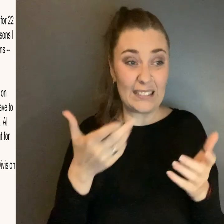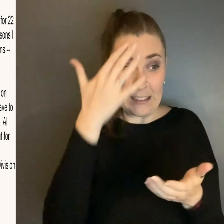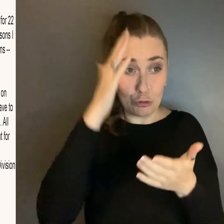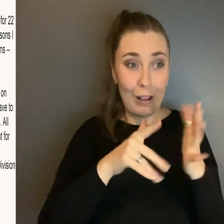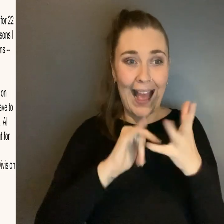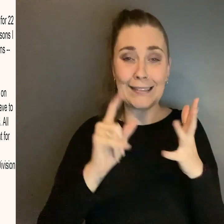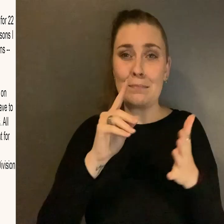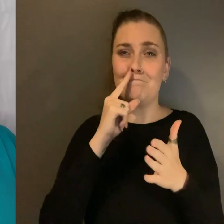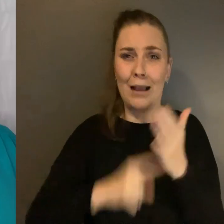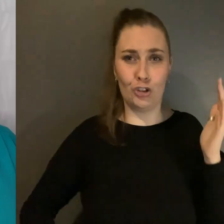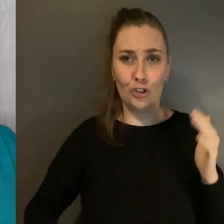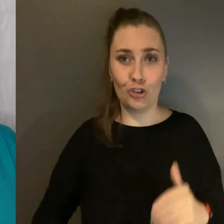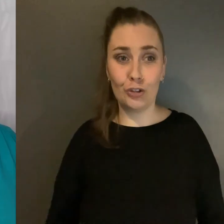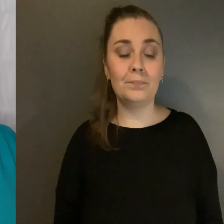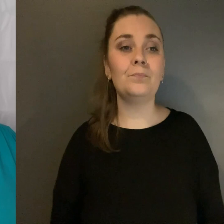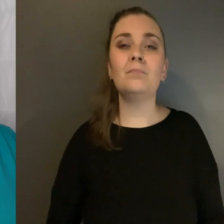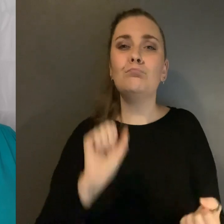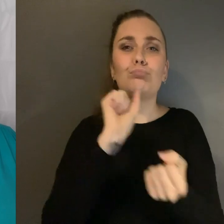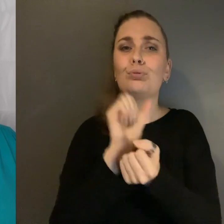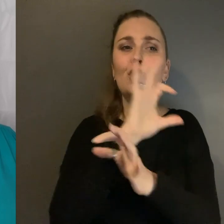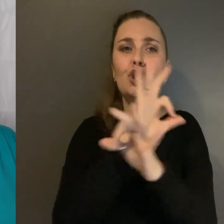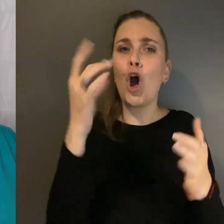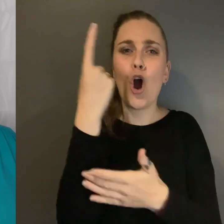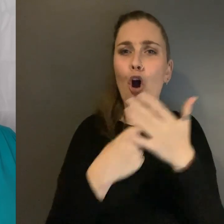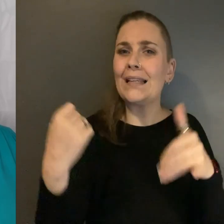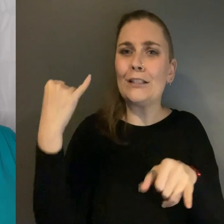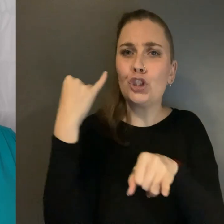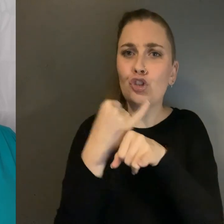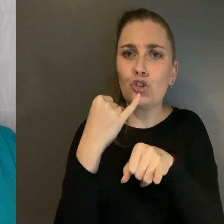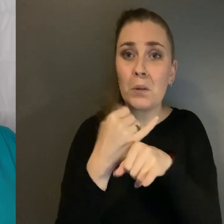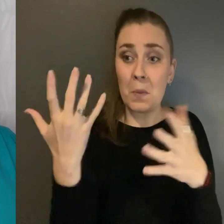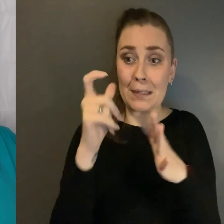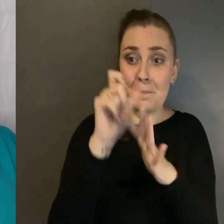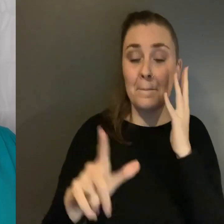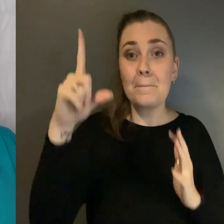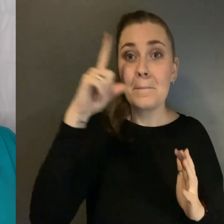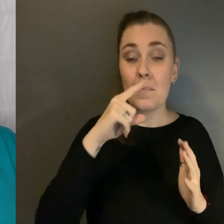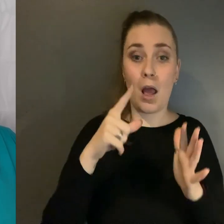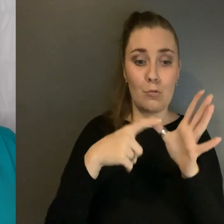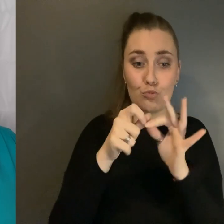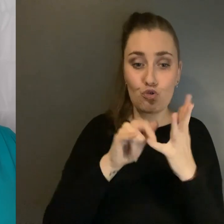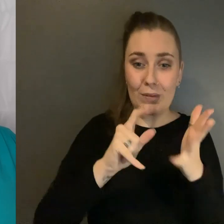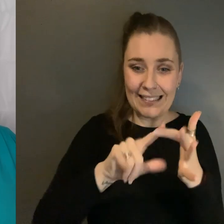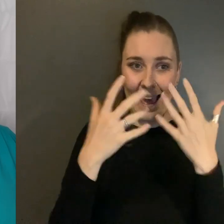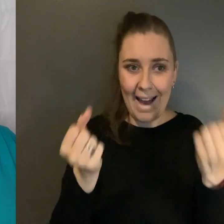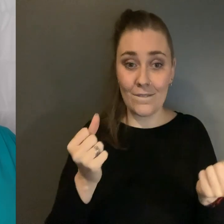punishment Prisons are not the only institutions where disabled people Are abused and have our rights denied